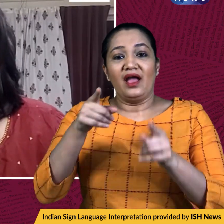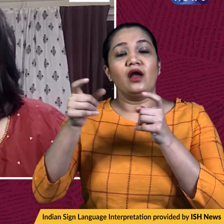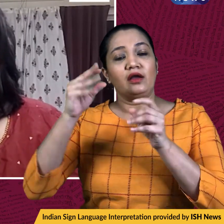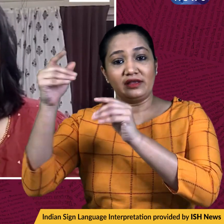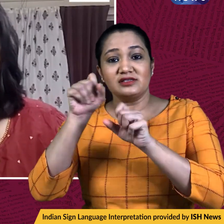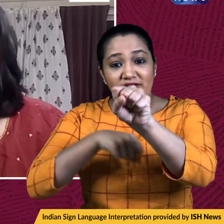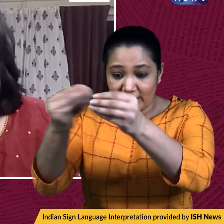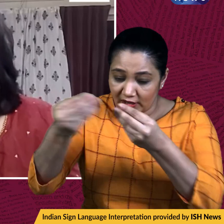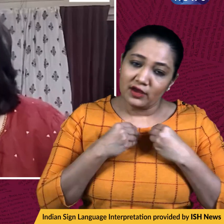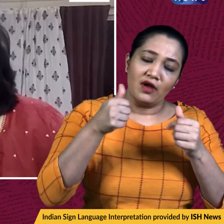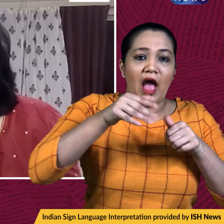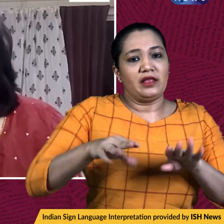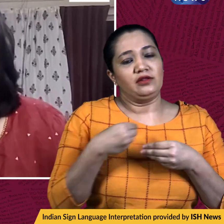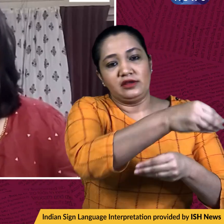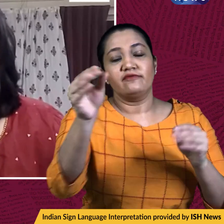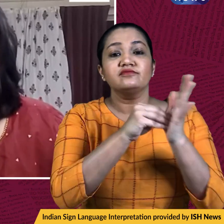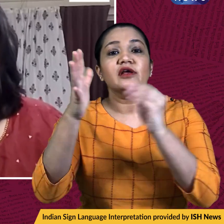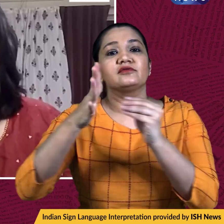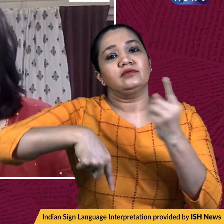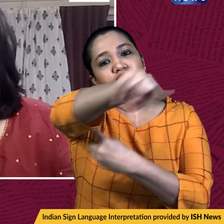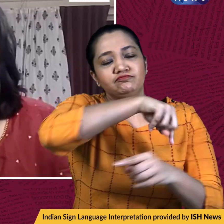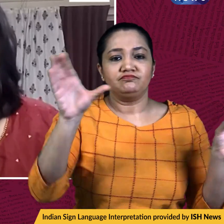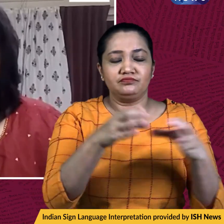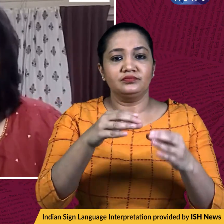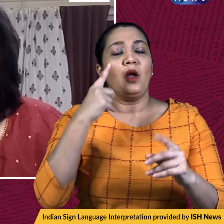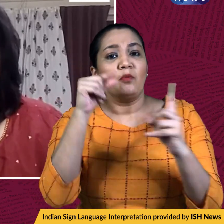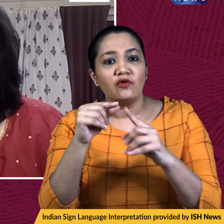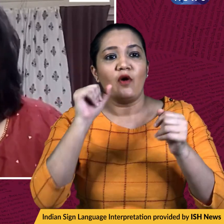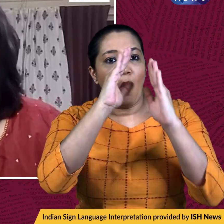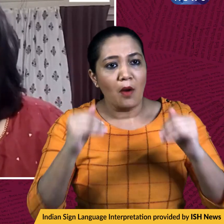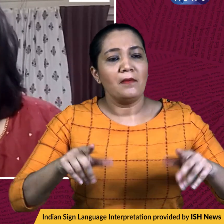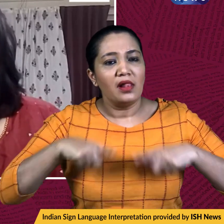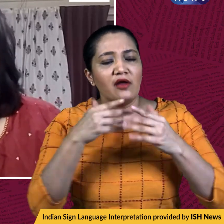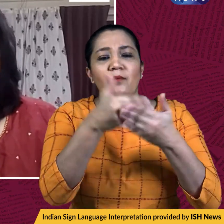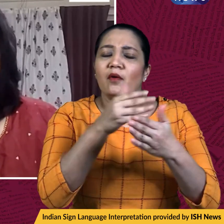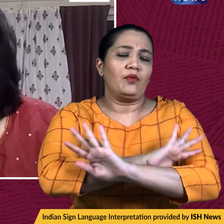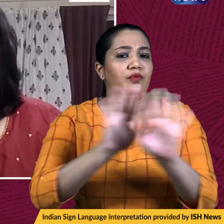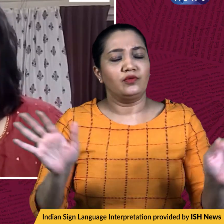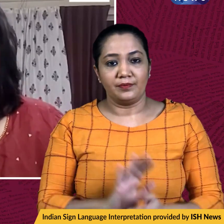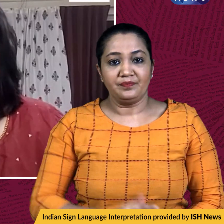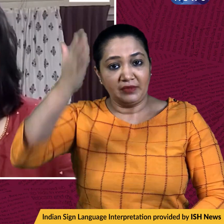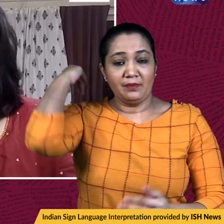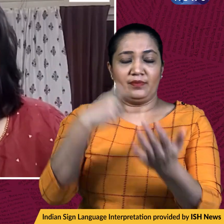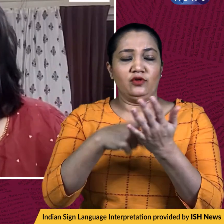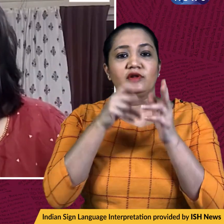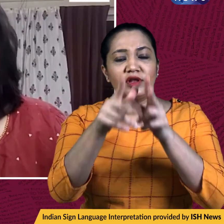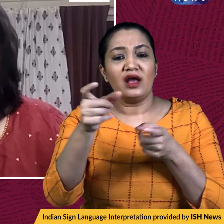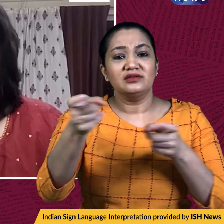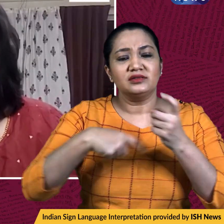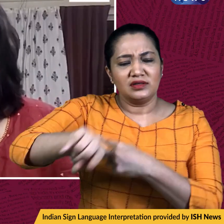Organization and without really insisting on proof of residence from them. Now, earlier, the court had asked authorities to